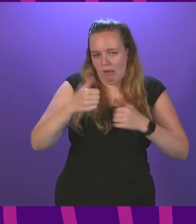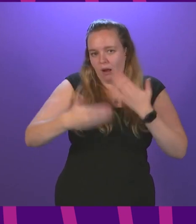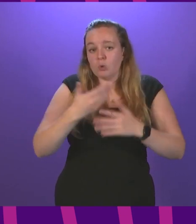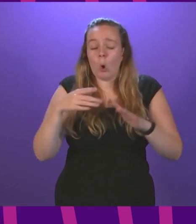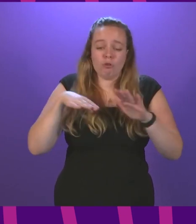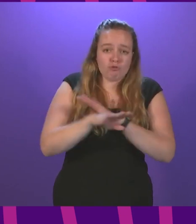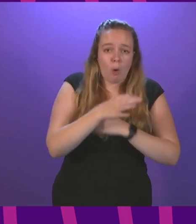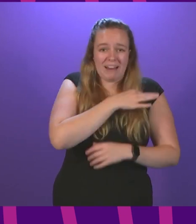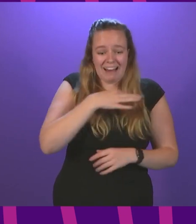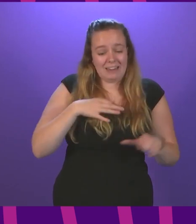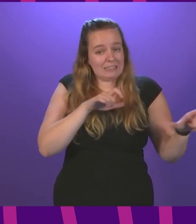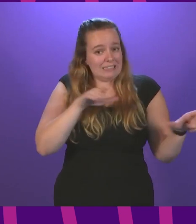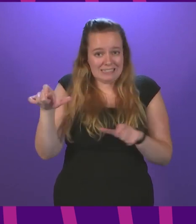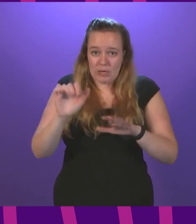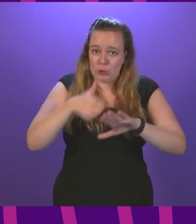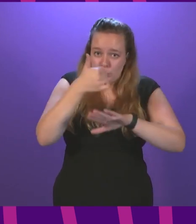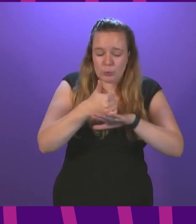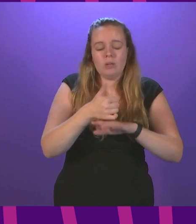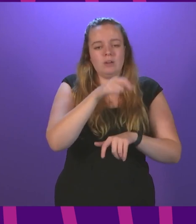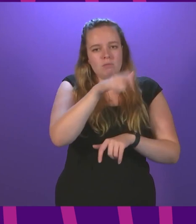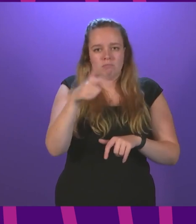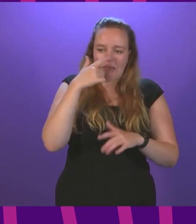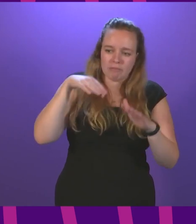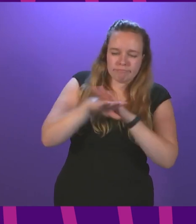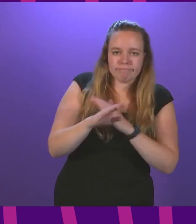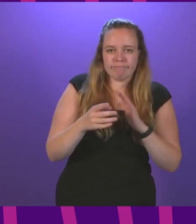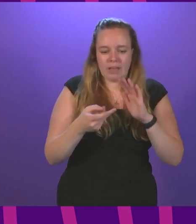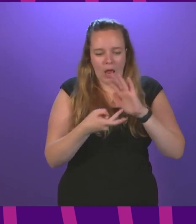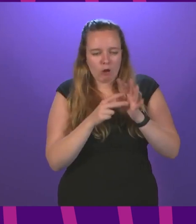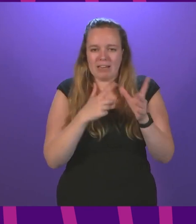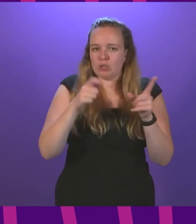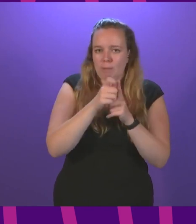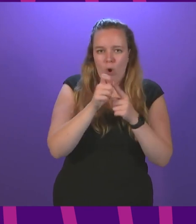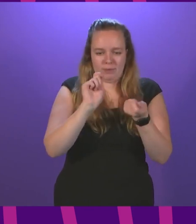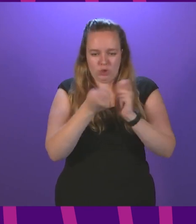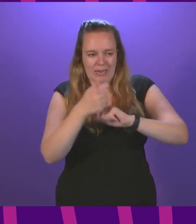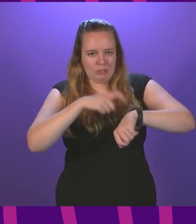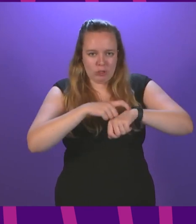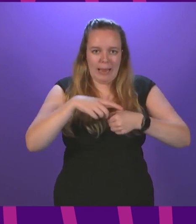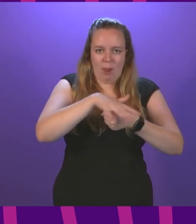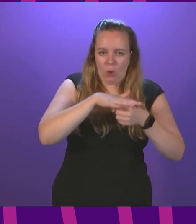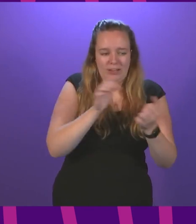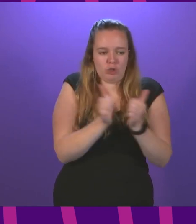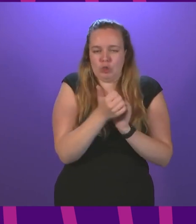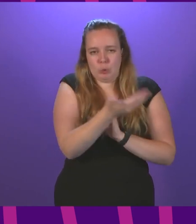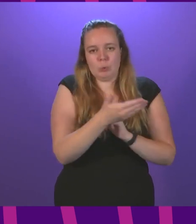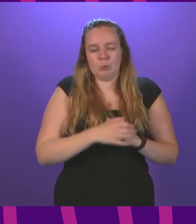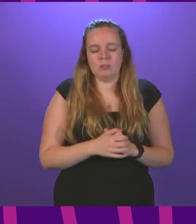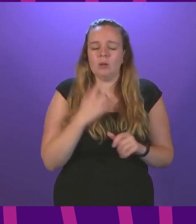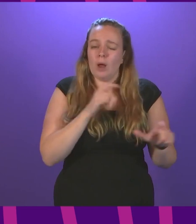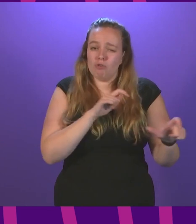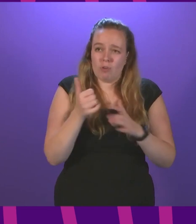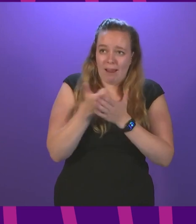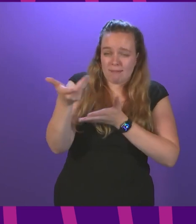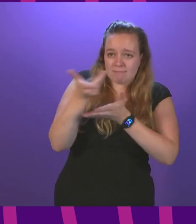-in clinics continue to operate and individuals are able to rearrange appointments at time and locations to suit them we're in regular